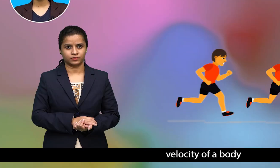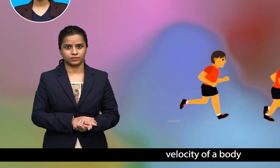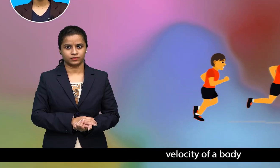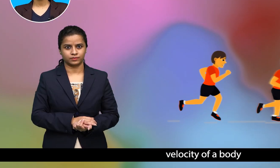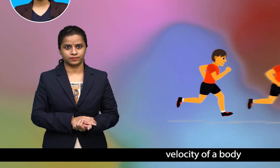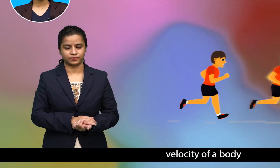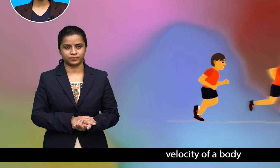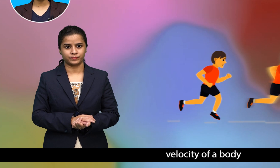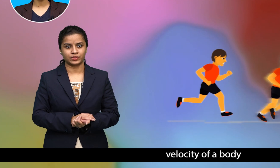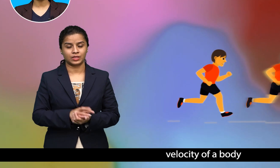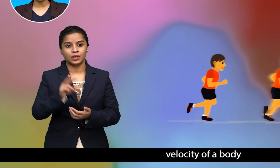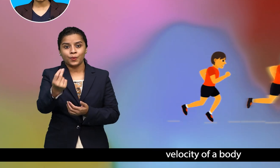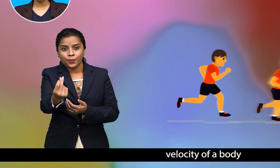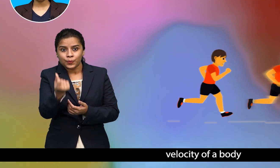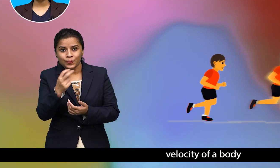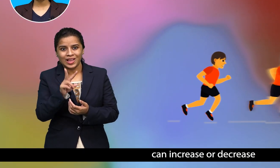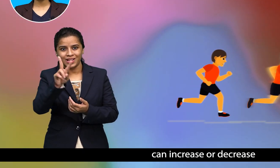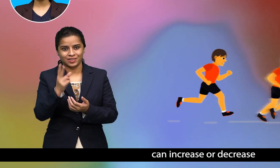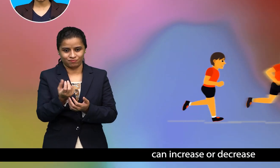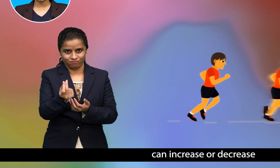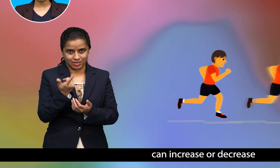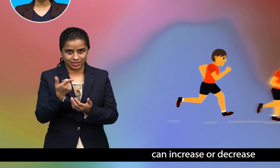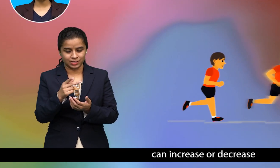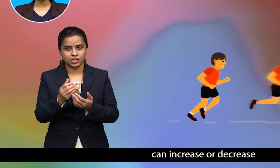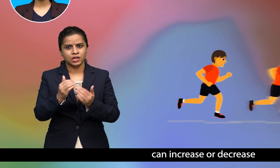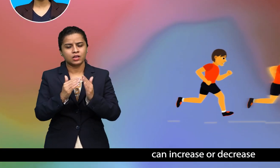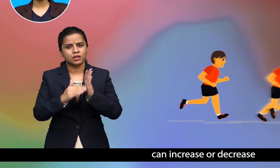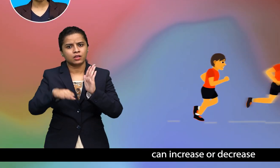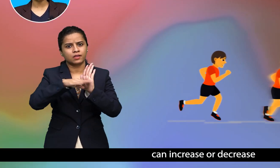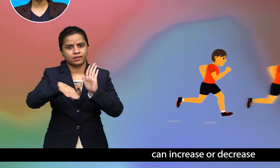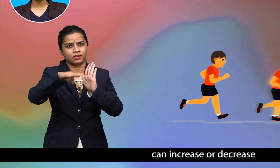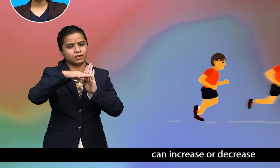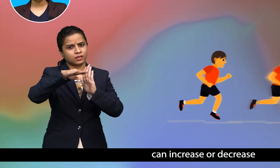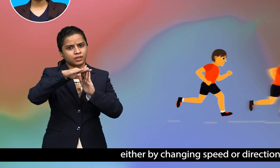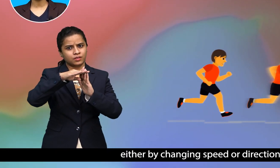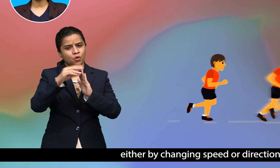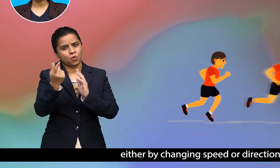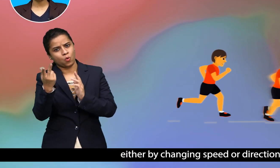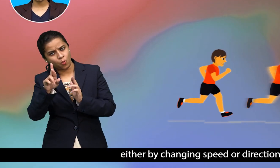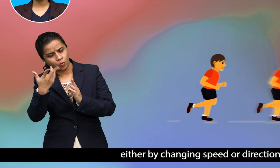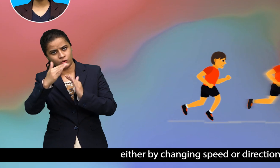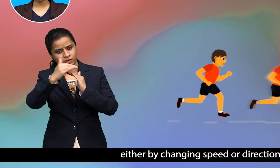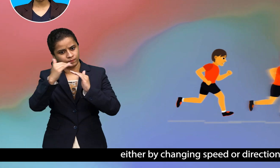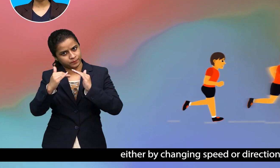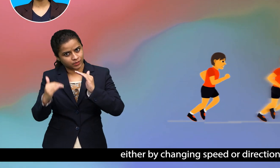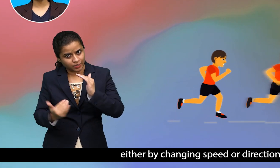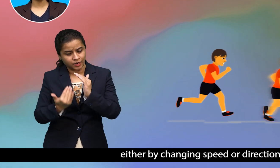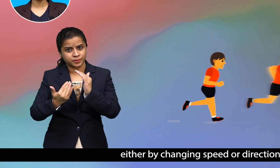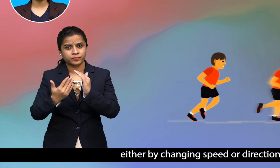velocity of a body velocity increase or decrease either by changing speed or directions